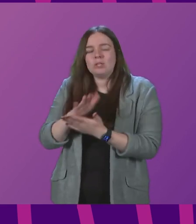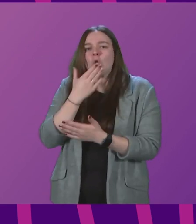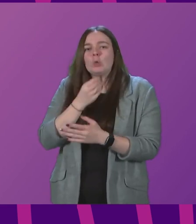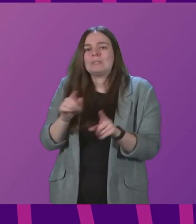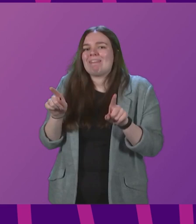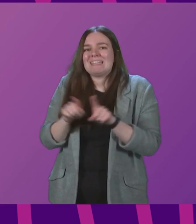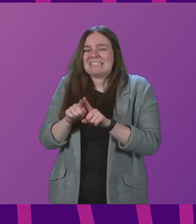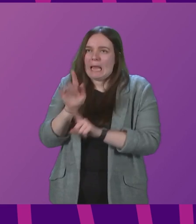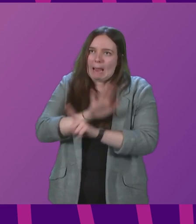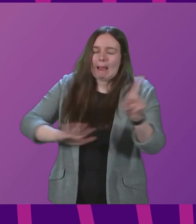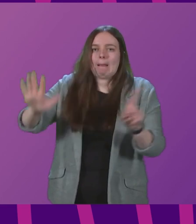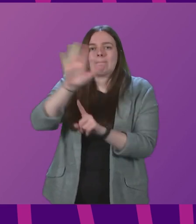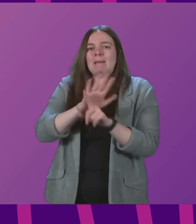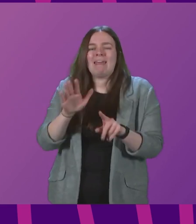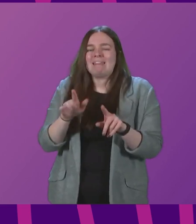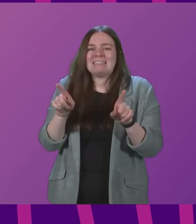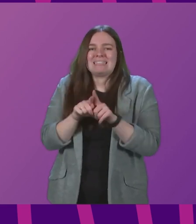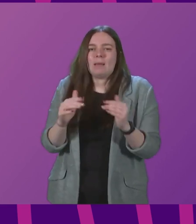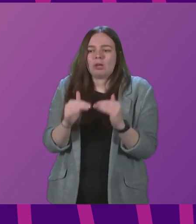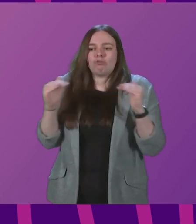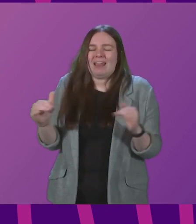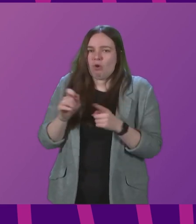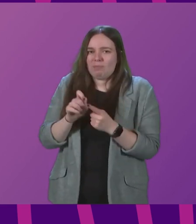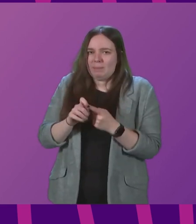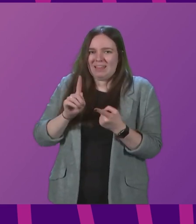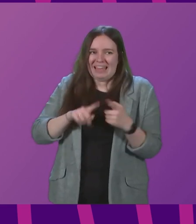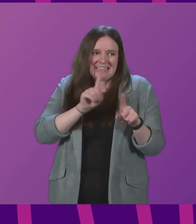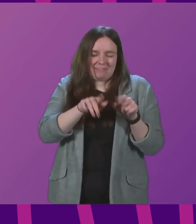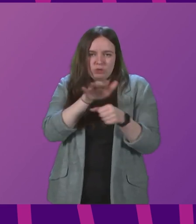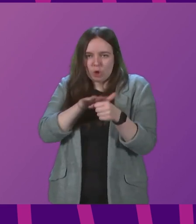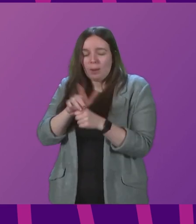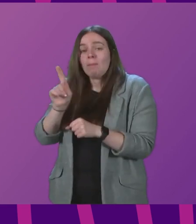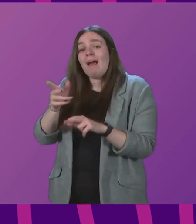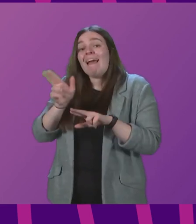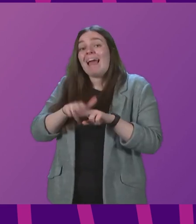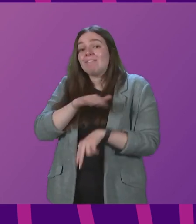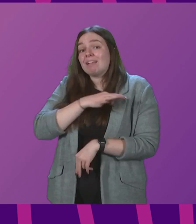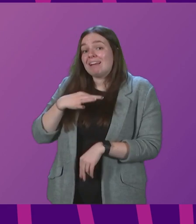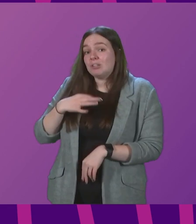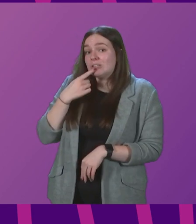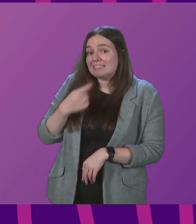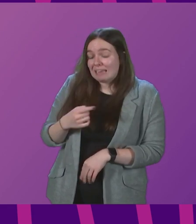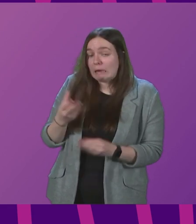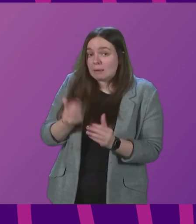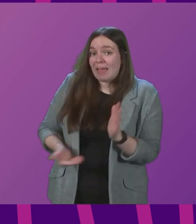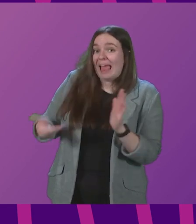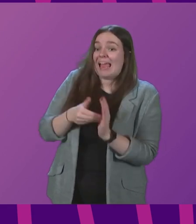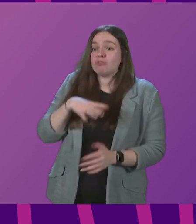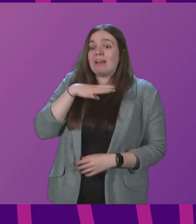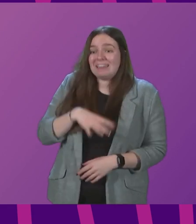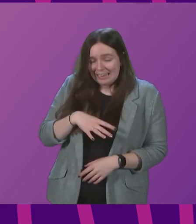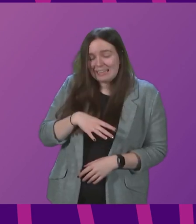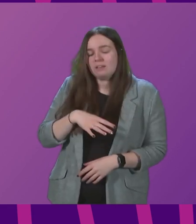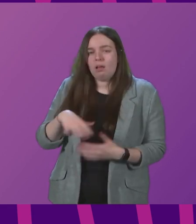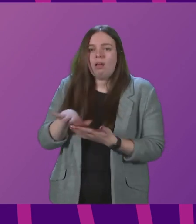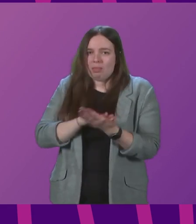grading of PPE in different circumstances. But if clinicians say to me that something additional is required there, then of